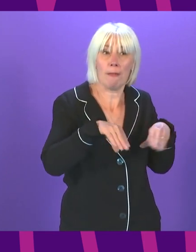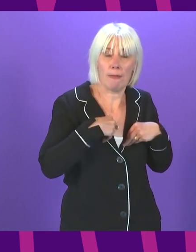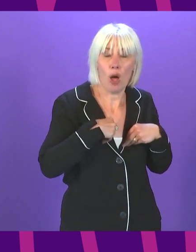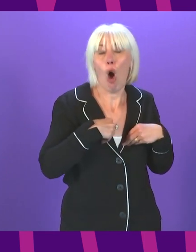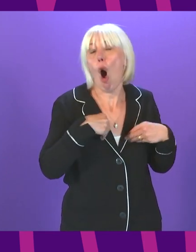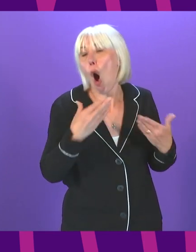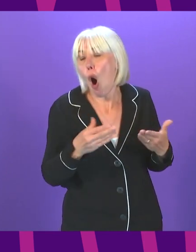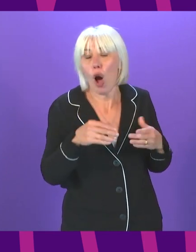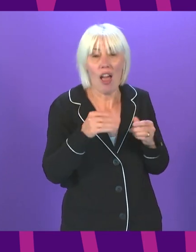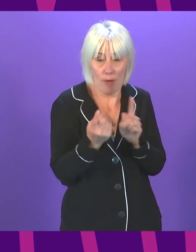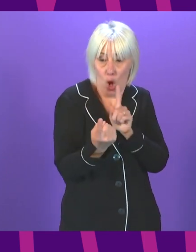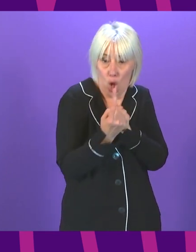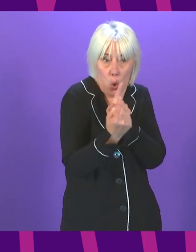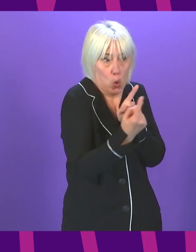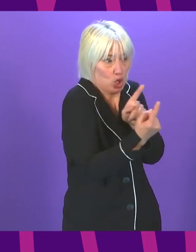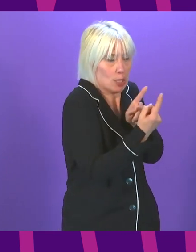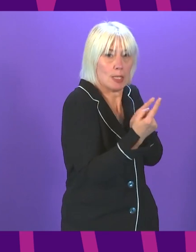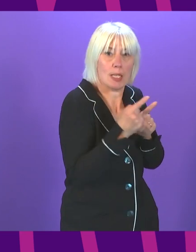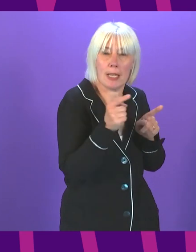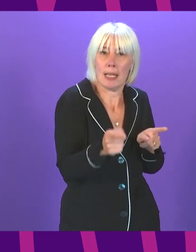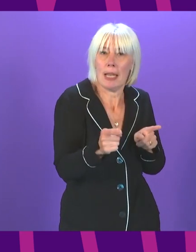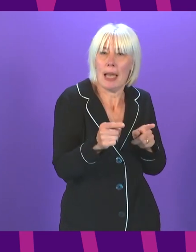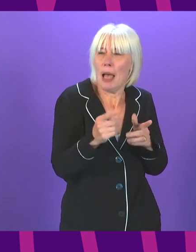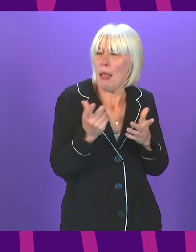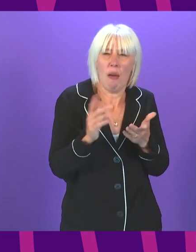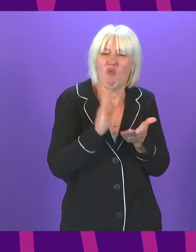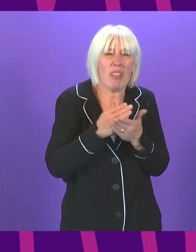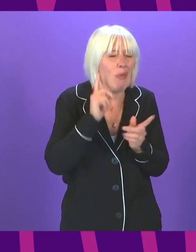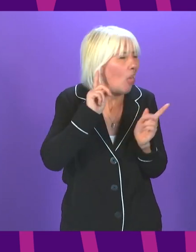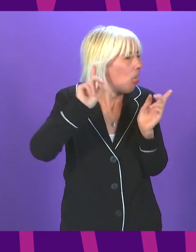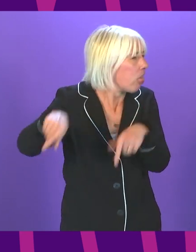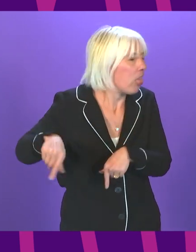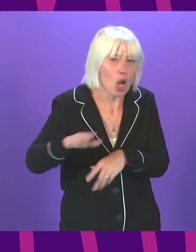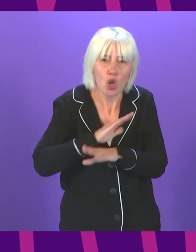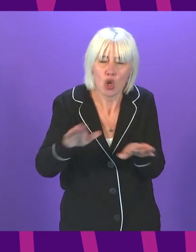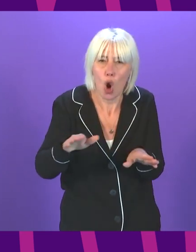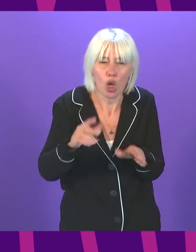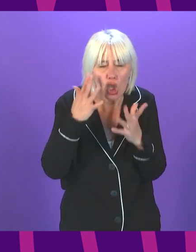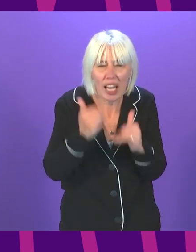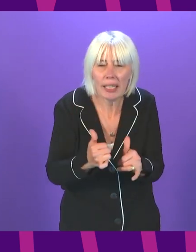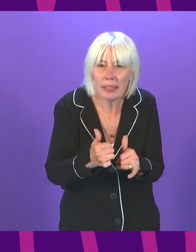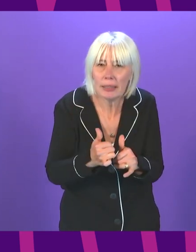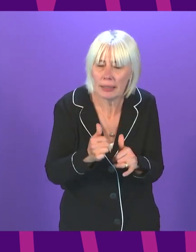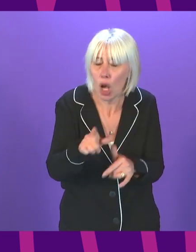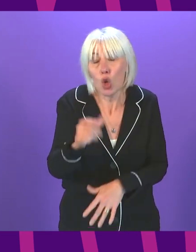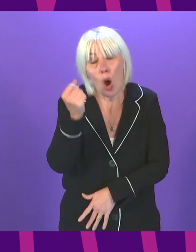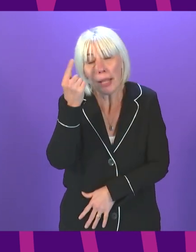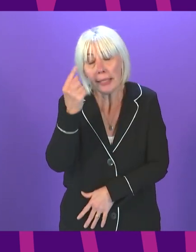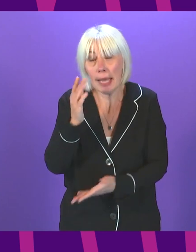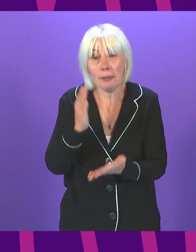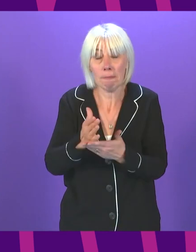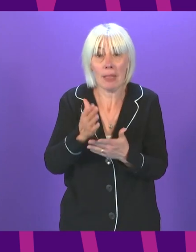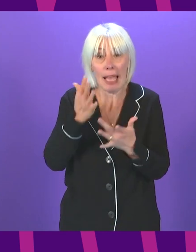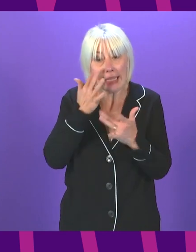contacts appears to have been all but abandoned. The First Minister understands the importance of Test and Protect in